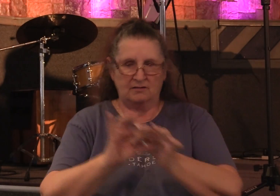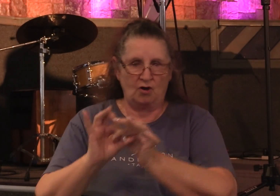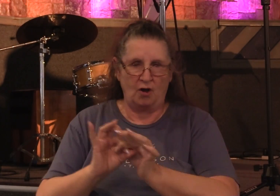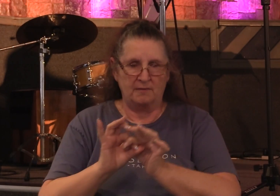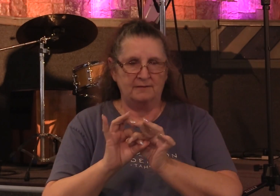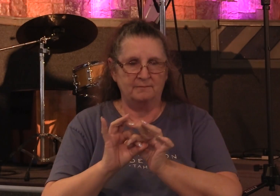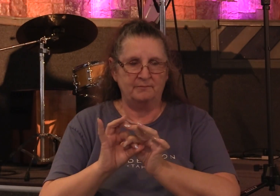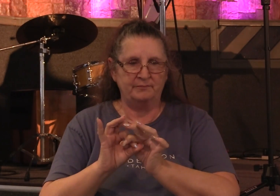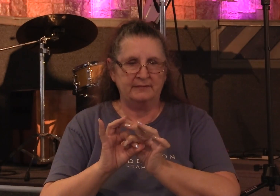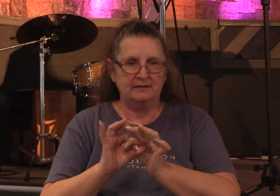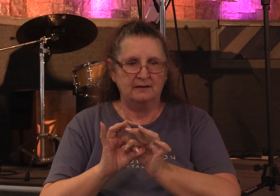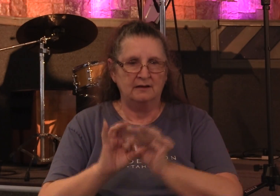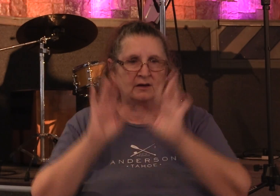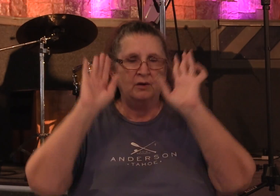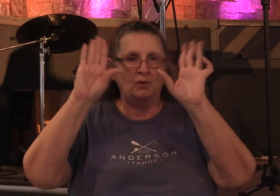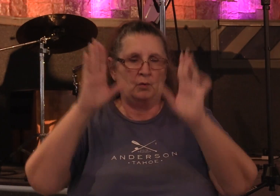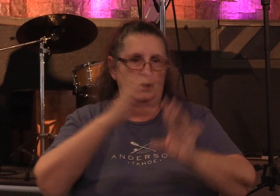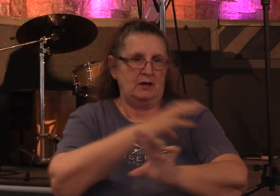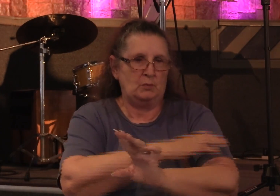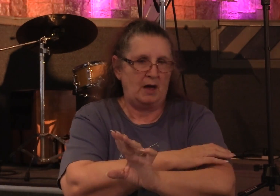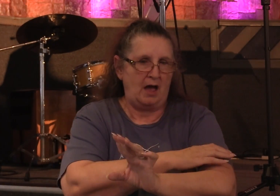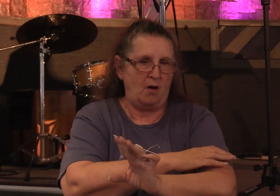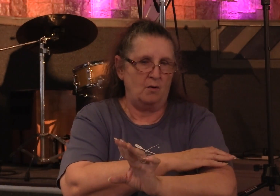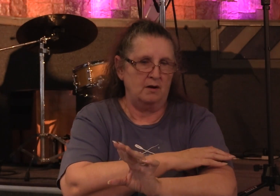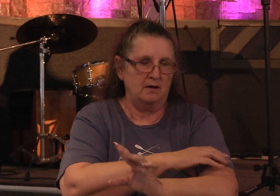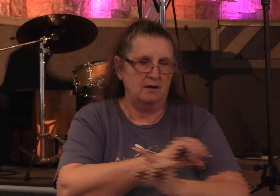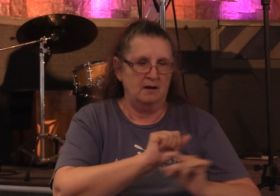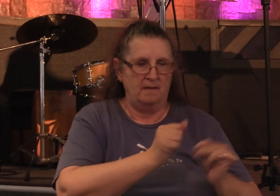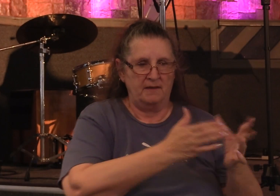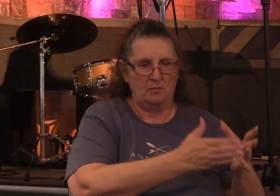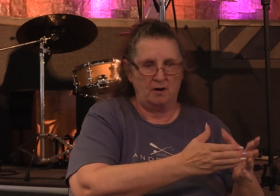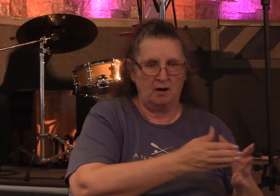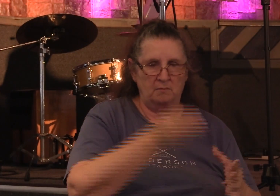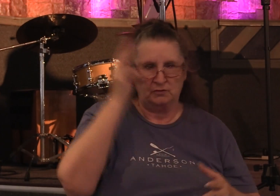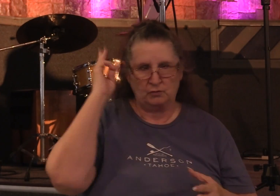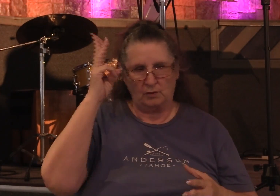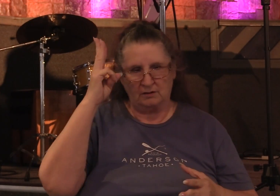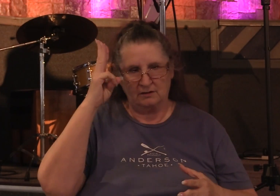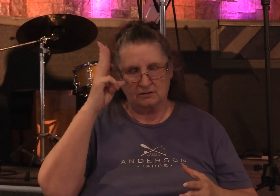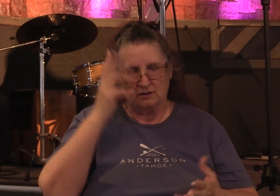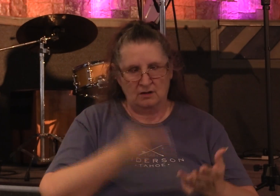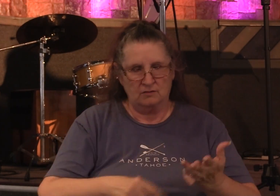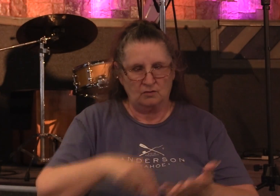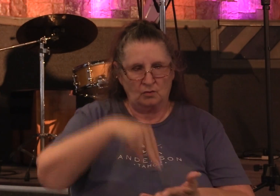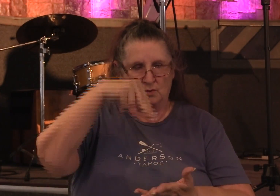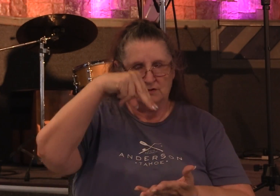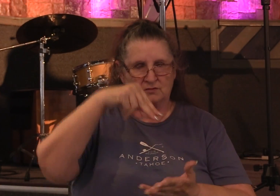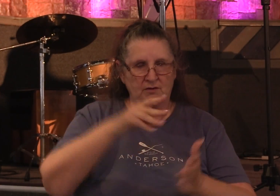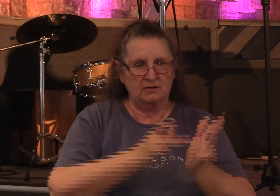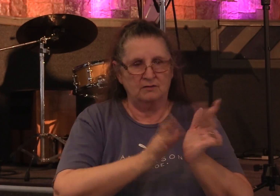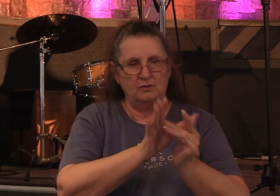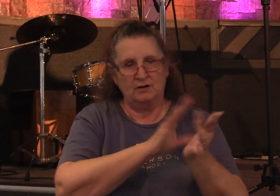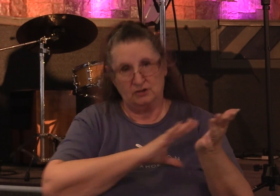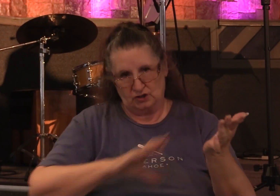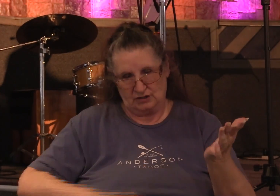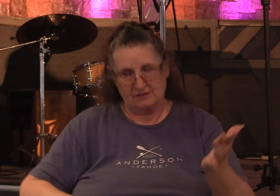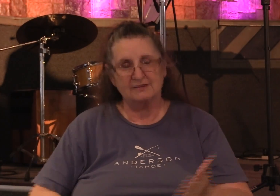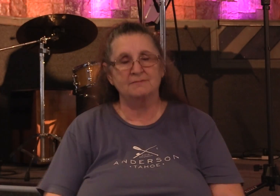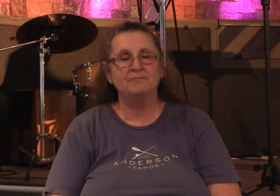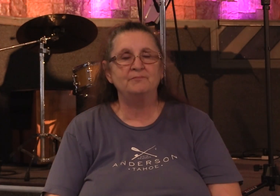And with great power, the apostles gave witness to the resurrection of the Lord Jesus. And great